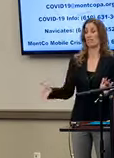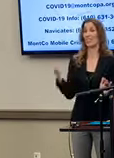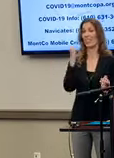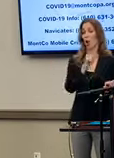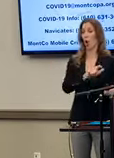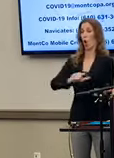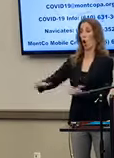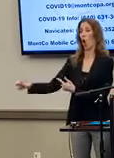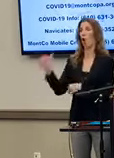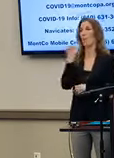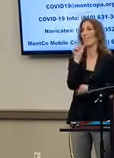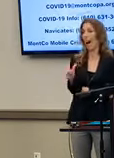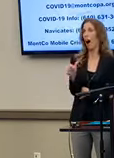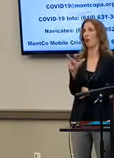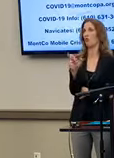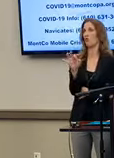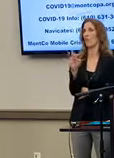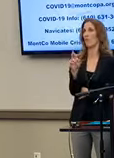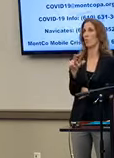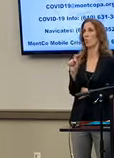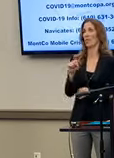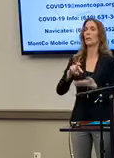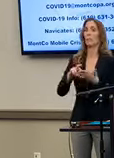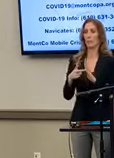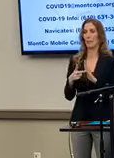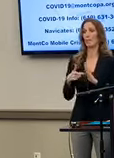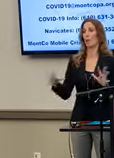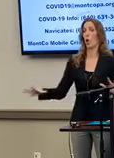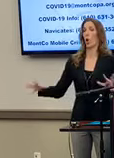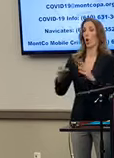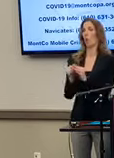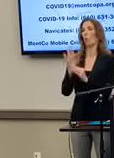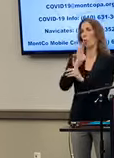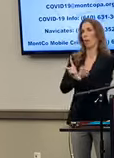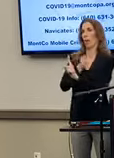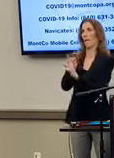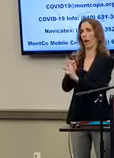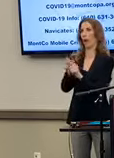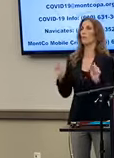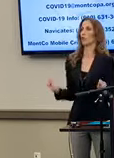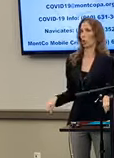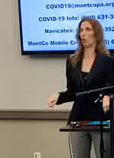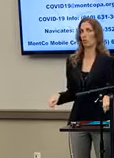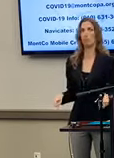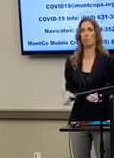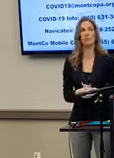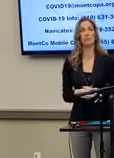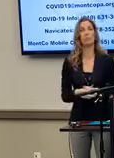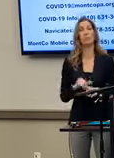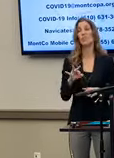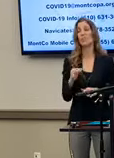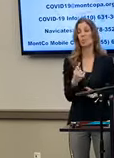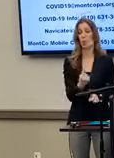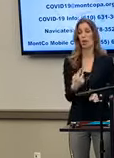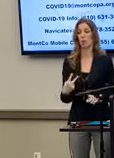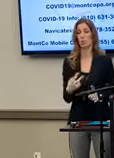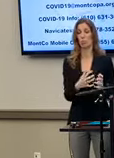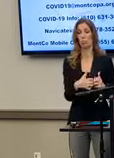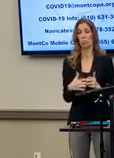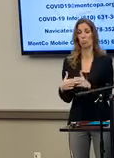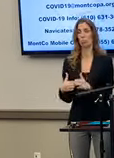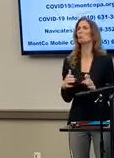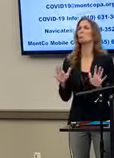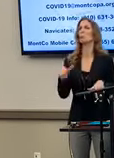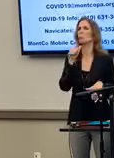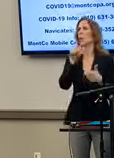was not refueled, that that could then potentially cumulatively have an impact. But if one or two were down, that